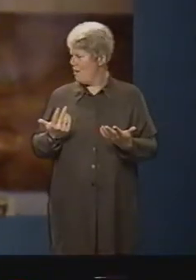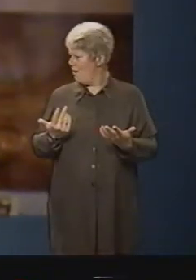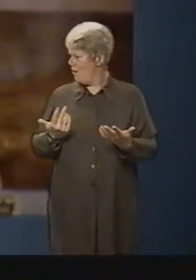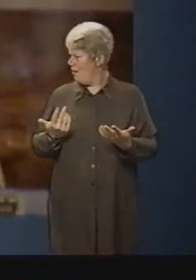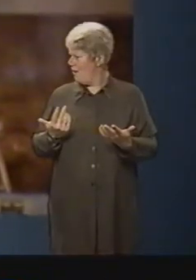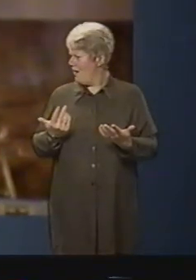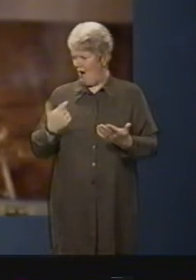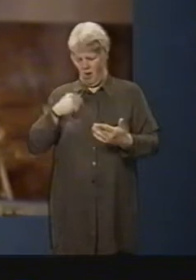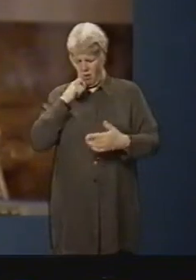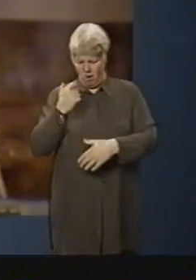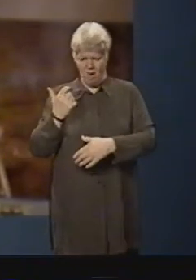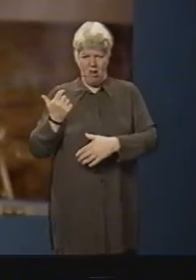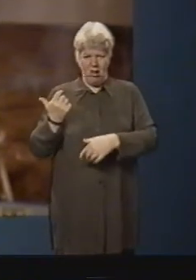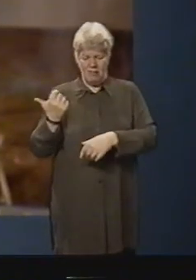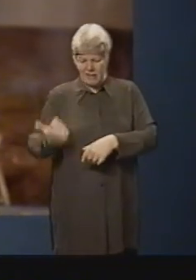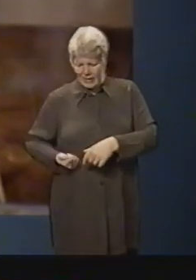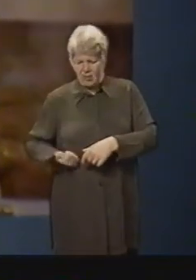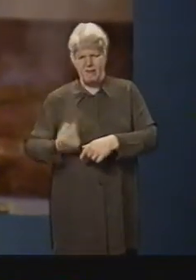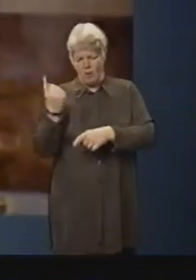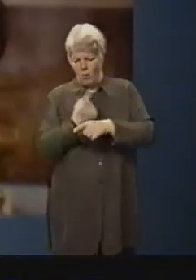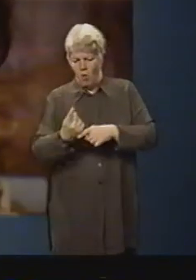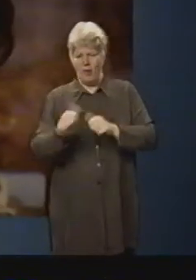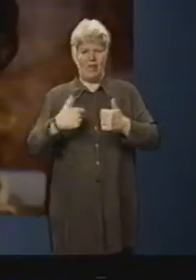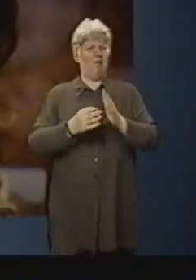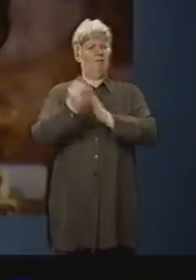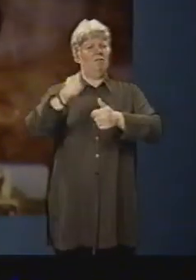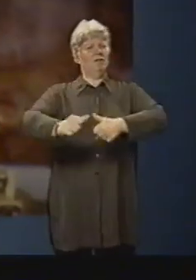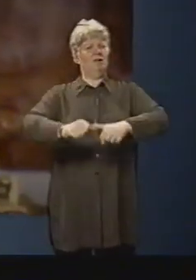And this week and then when I get out, I don't need to have them anymore.